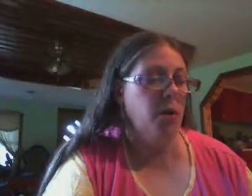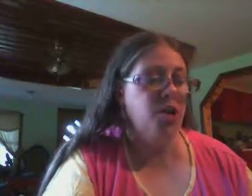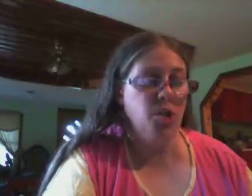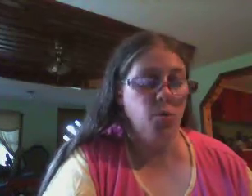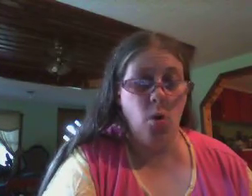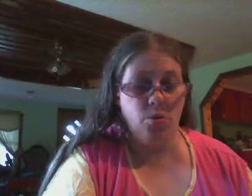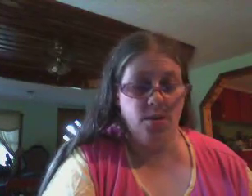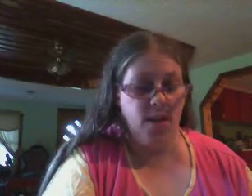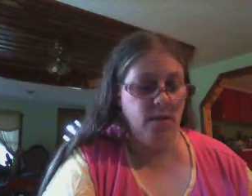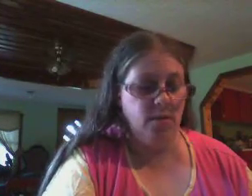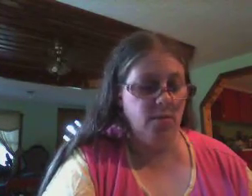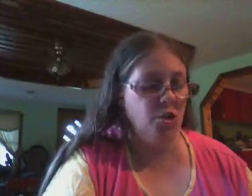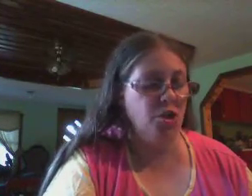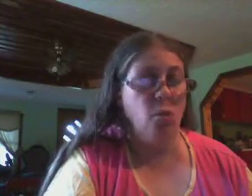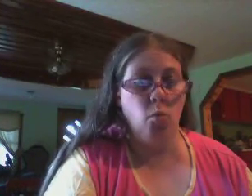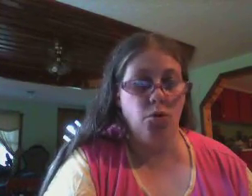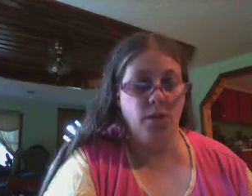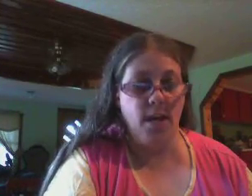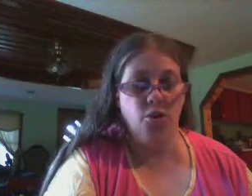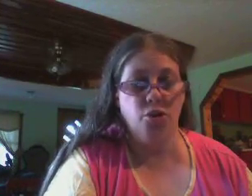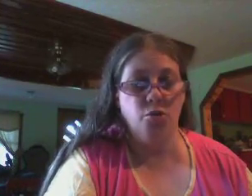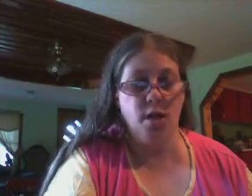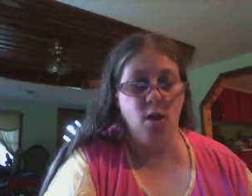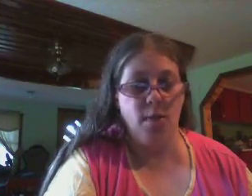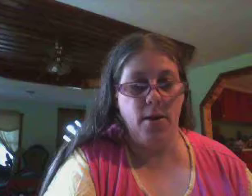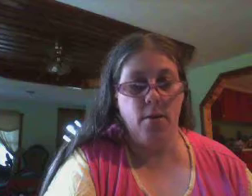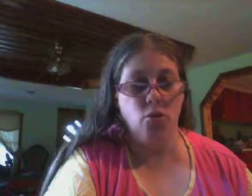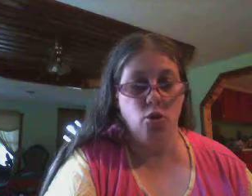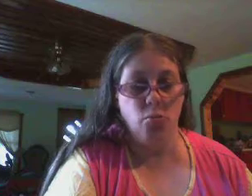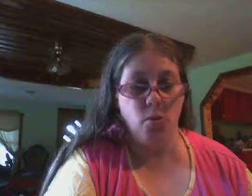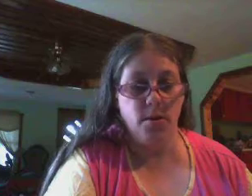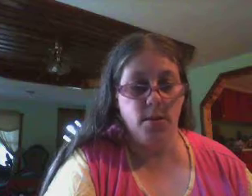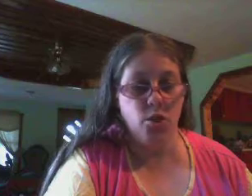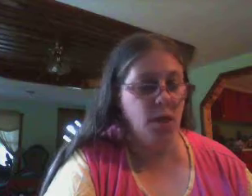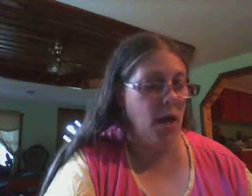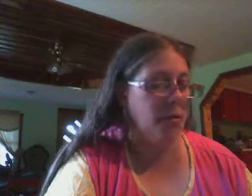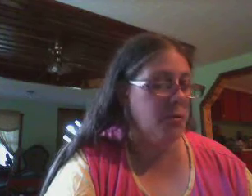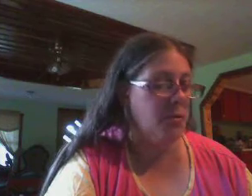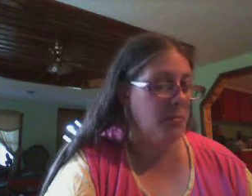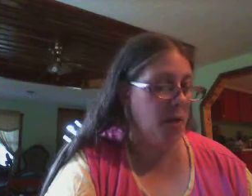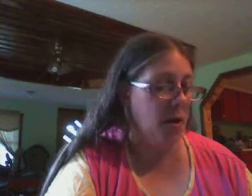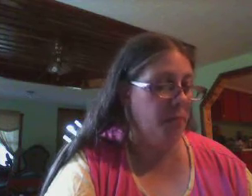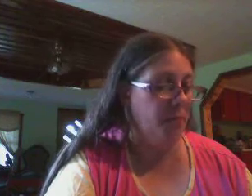But, she won't date. She don't want to date. She don't care about it. There's no boys that she likes. Okay?